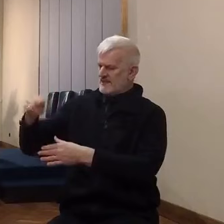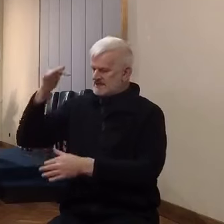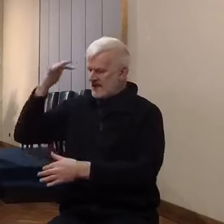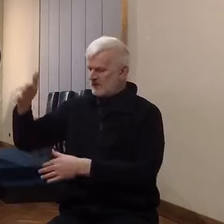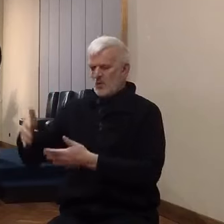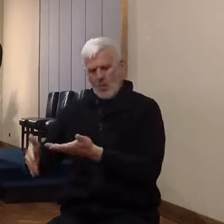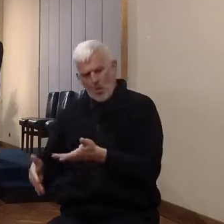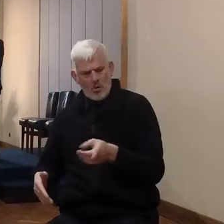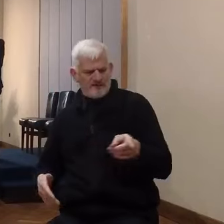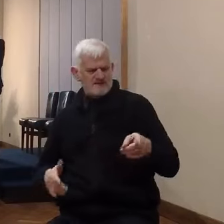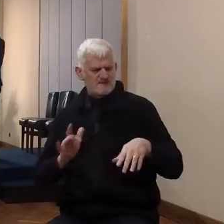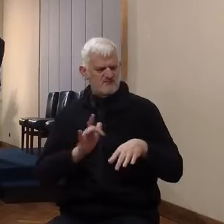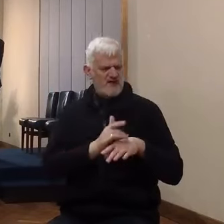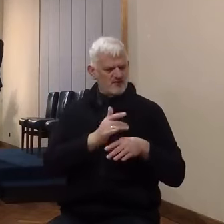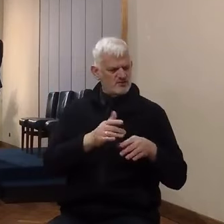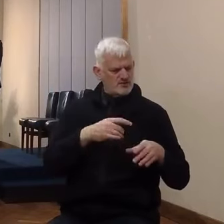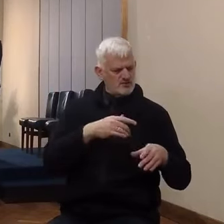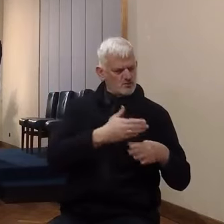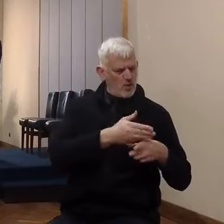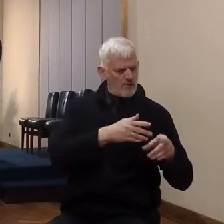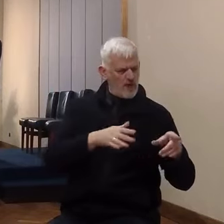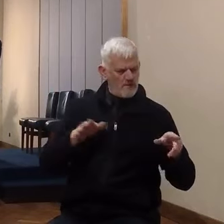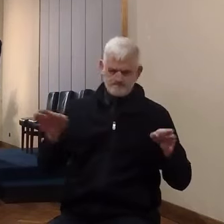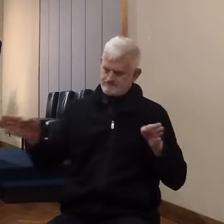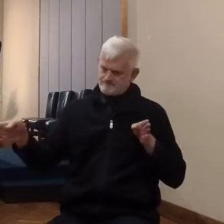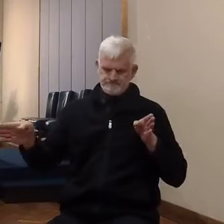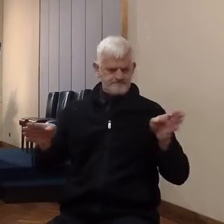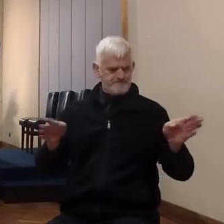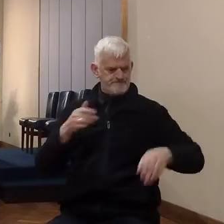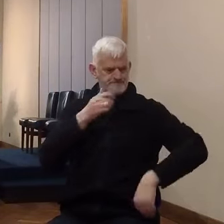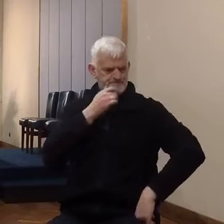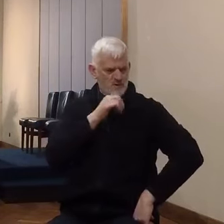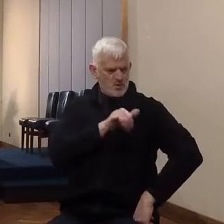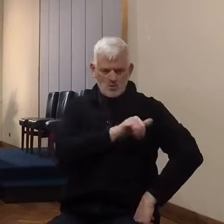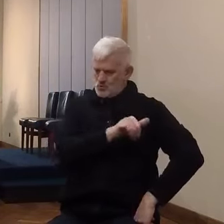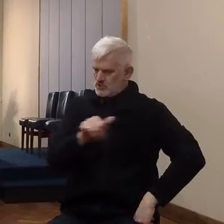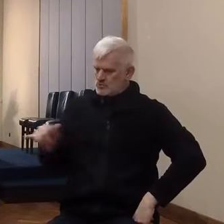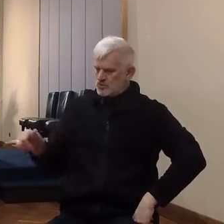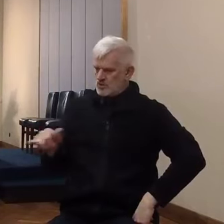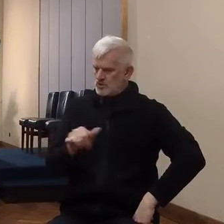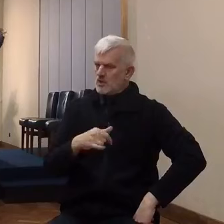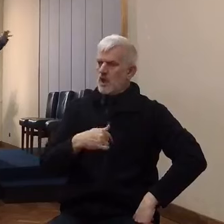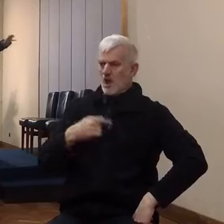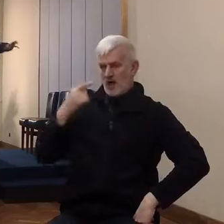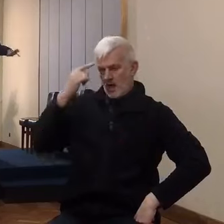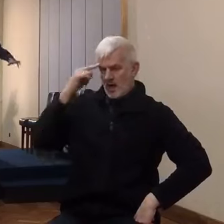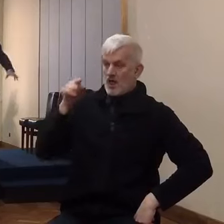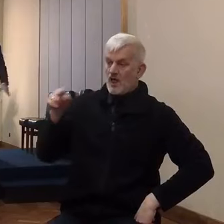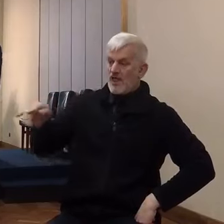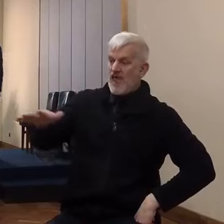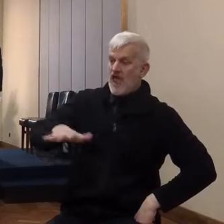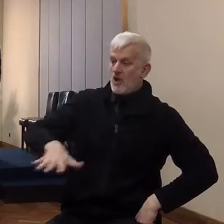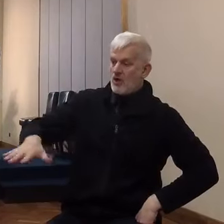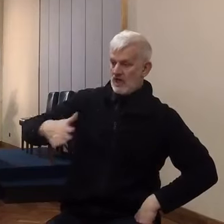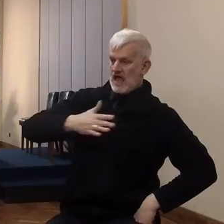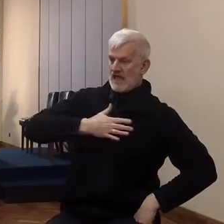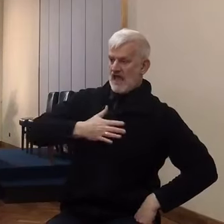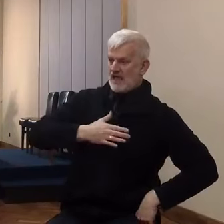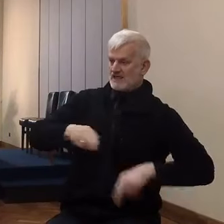or I liked the sweeping lawns, lawns, and the riverside campus of that seminary,